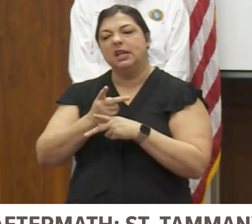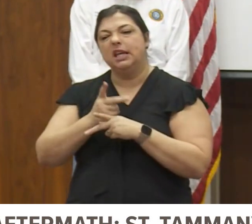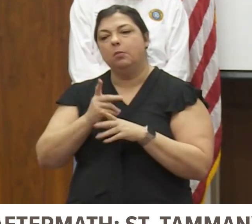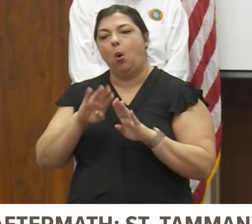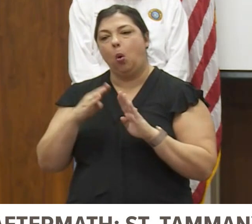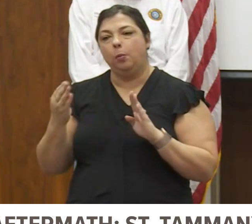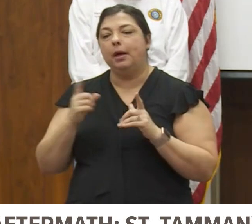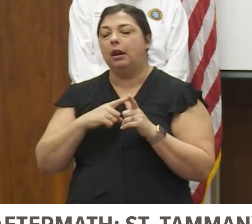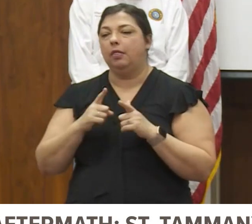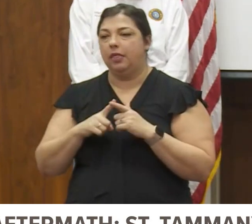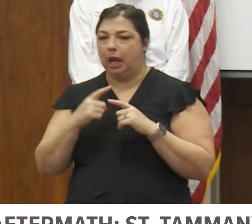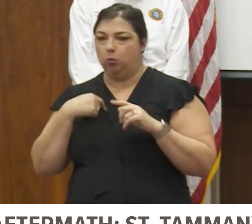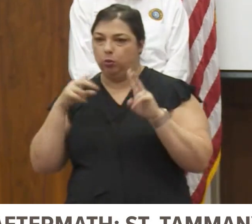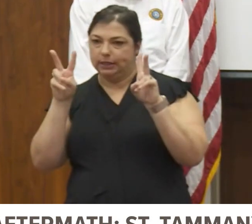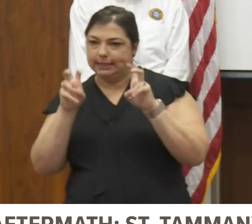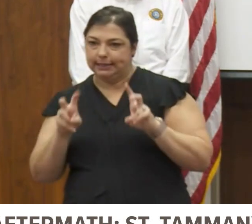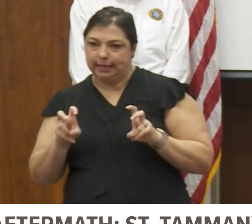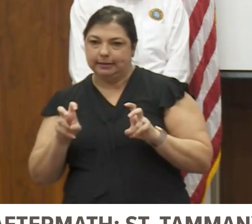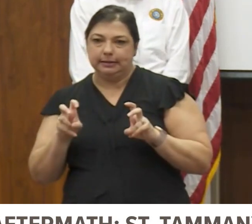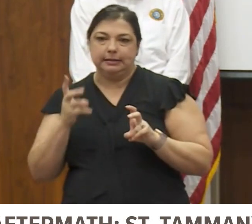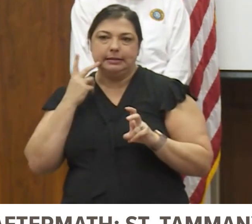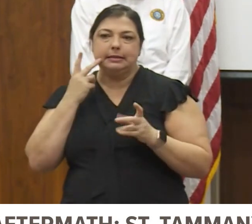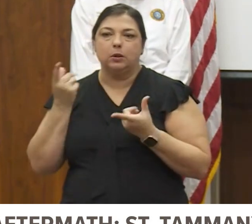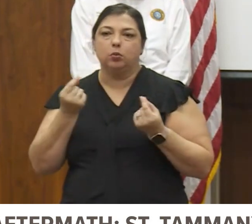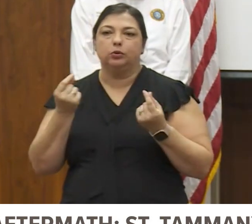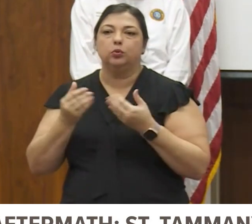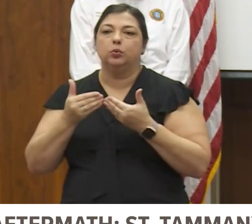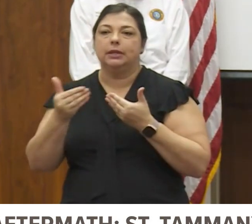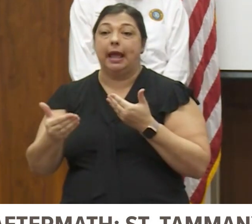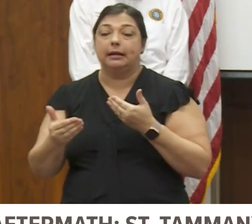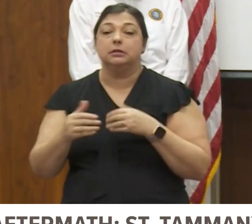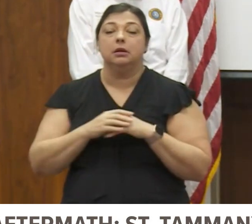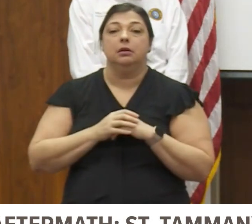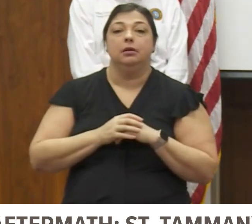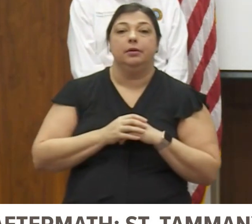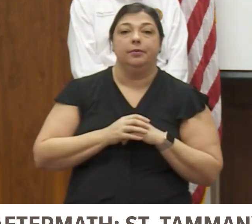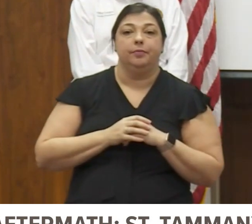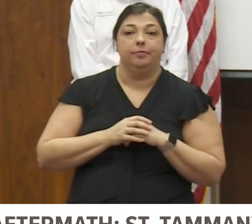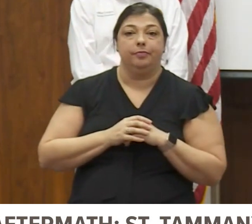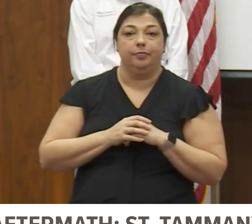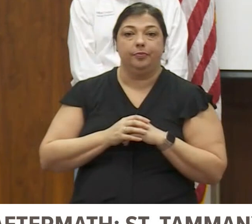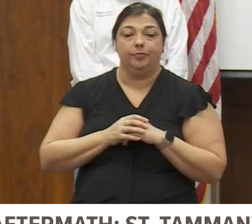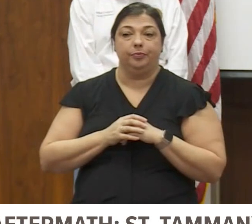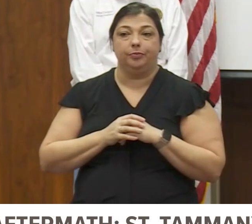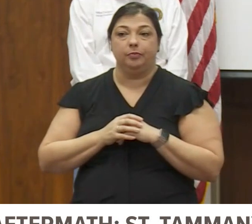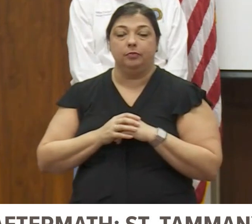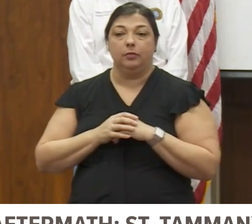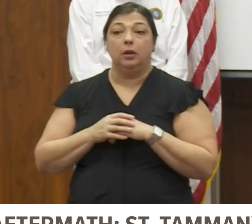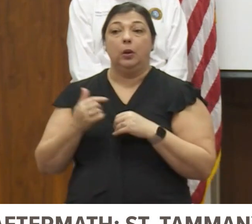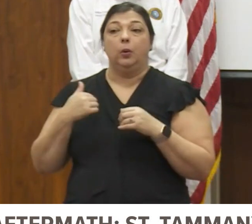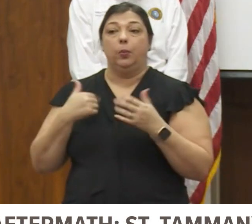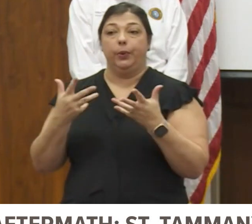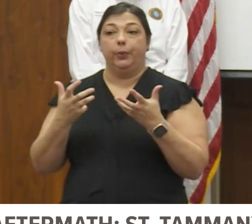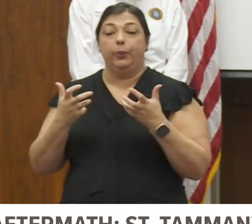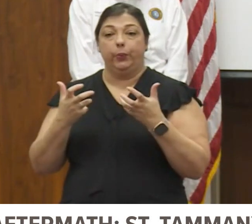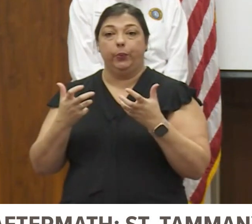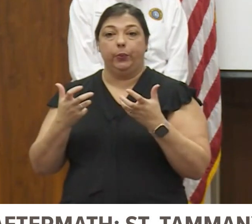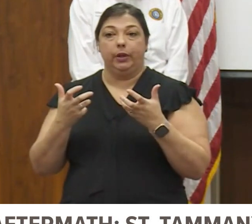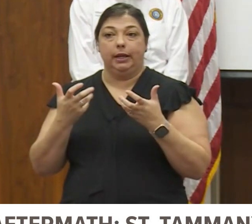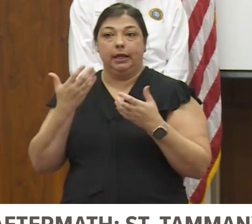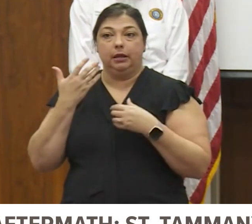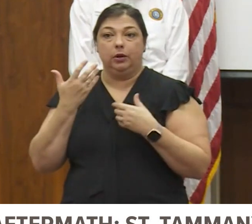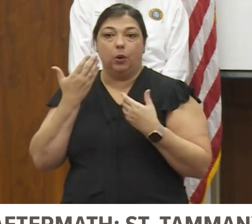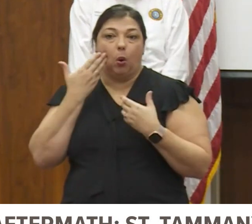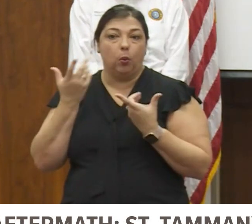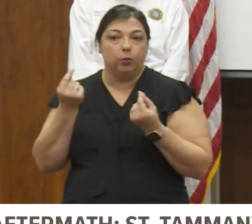to continue to reassess those different things. One of the things that was driving the fact to keep those open was the fact that we didn't know exactly what the